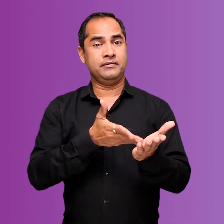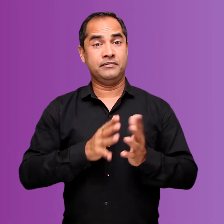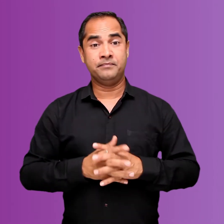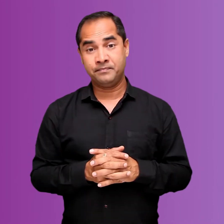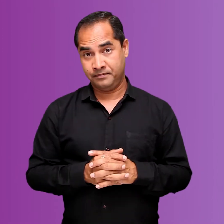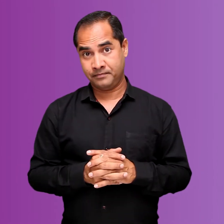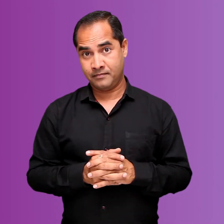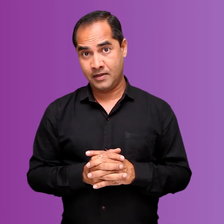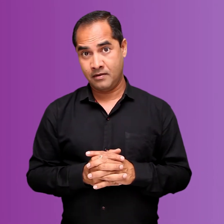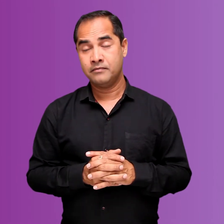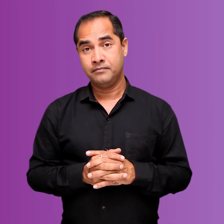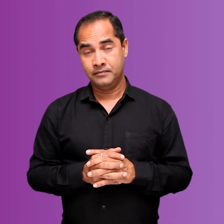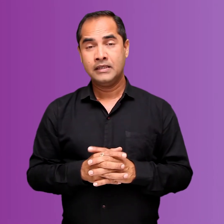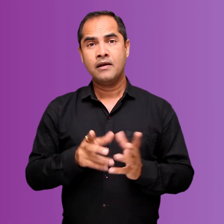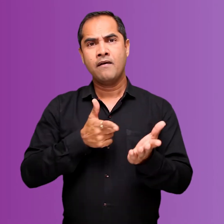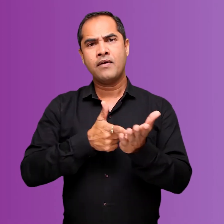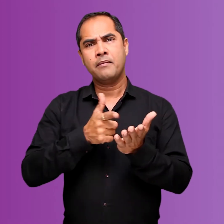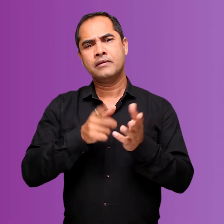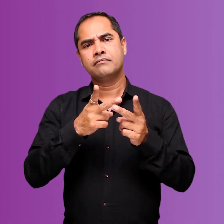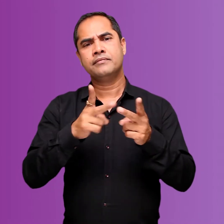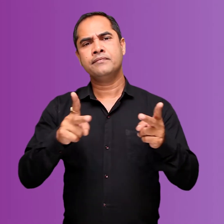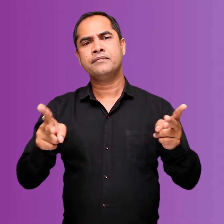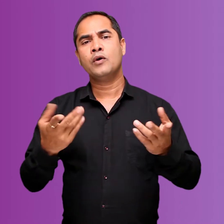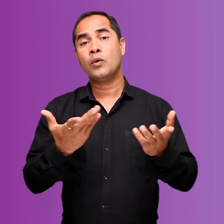of livelihood and sustenance.